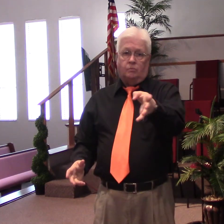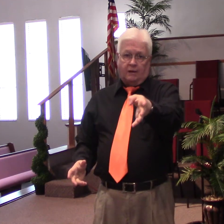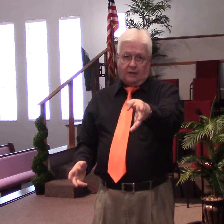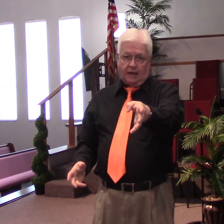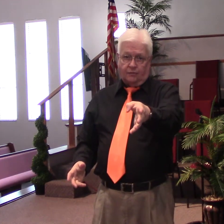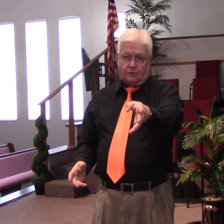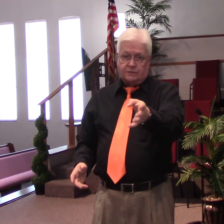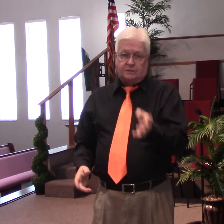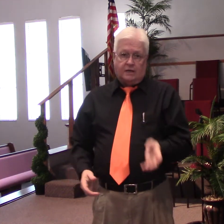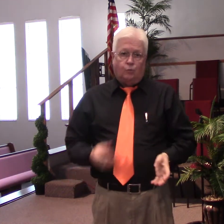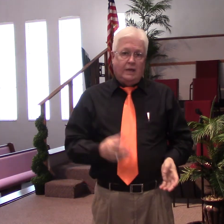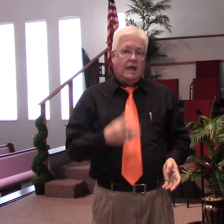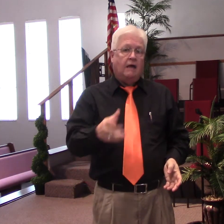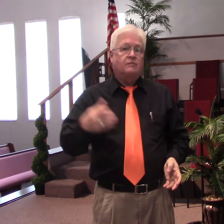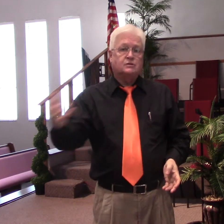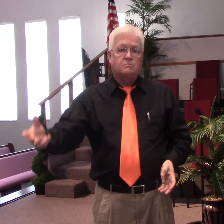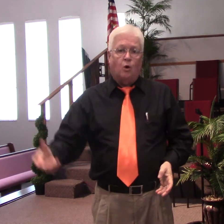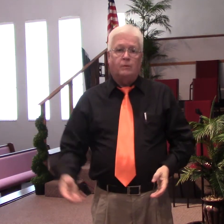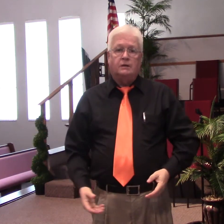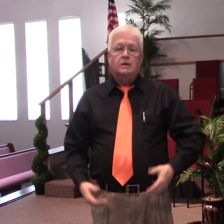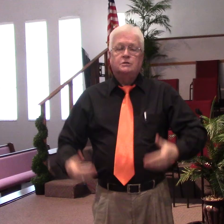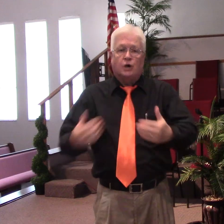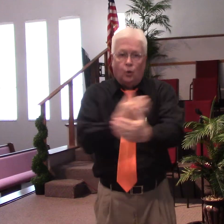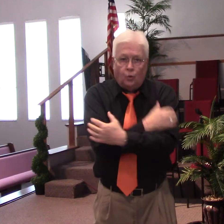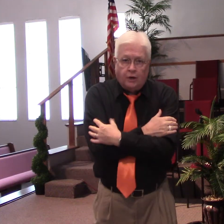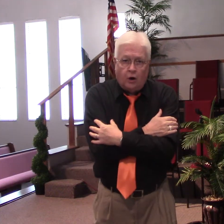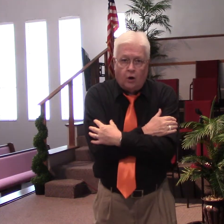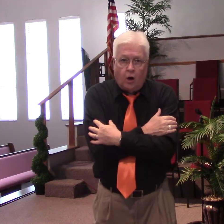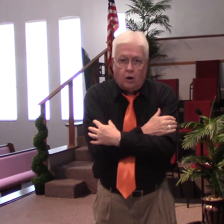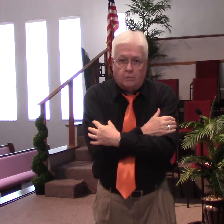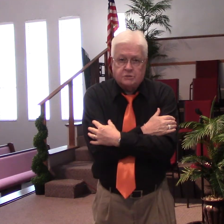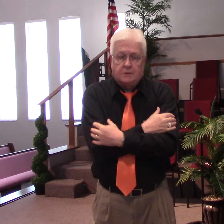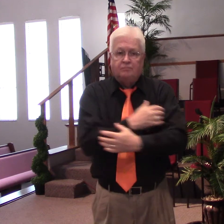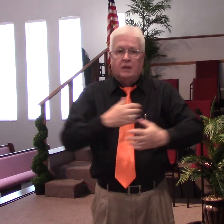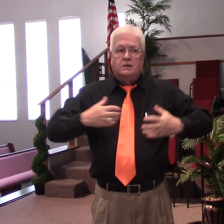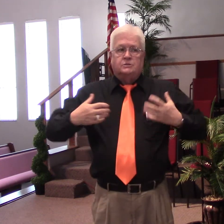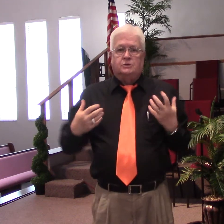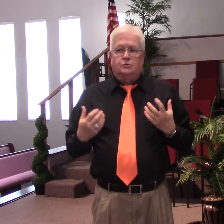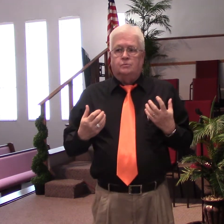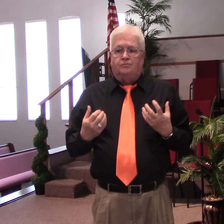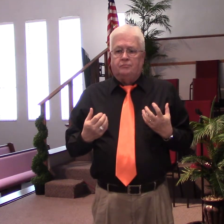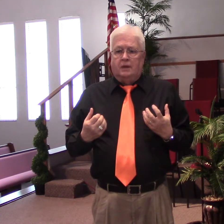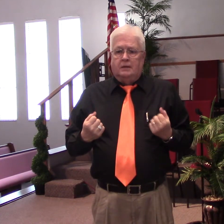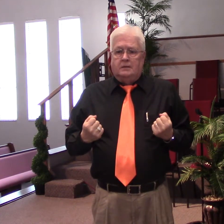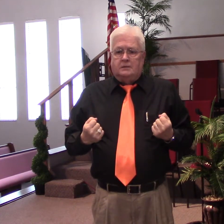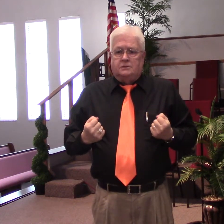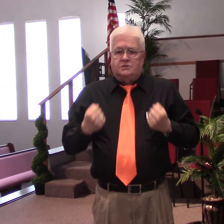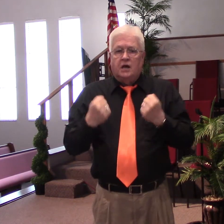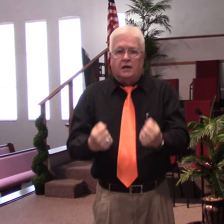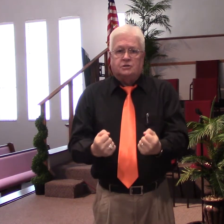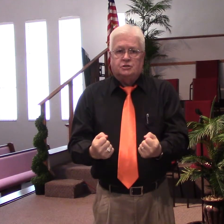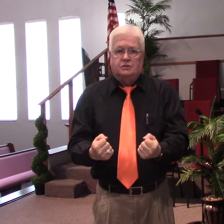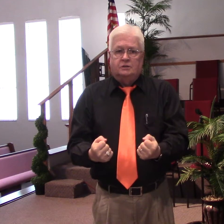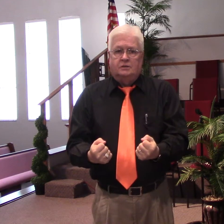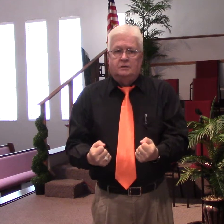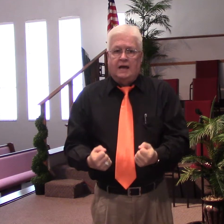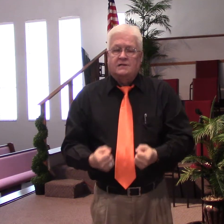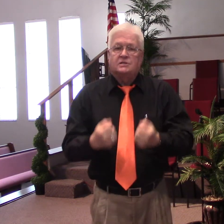by the Gaithers. said, we have this moment to hold in our arms, to touch as it